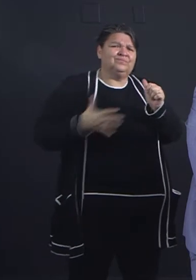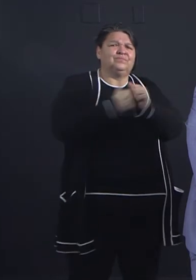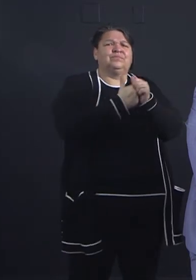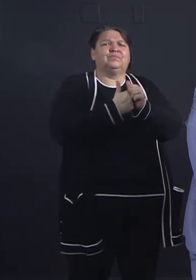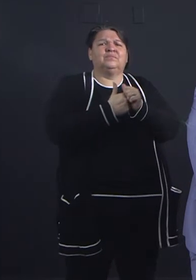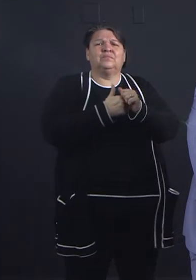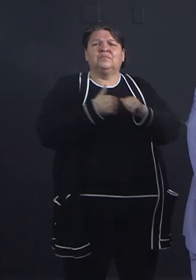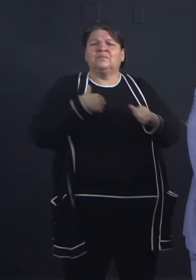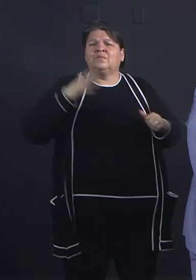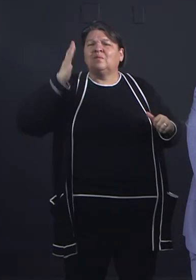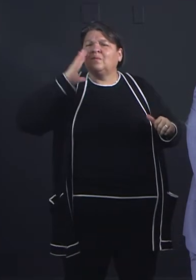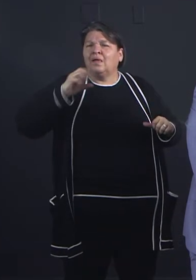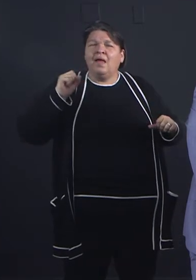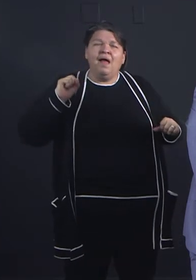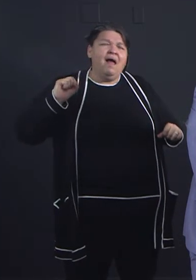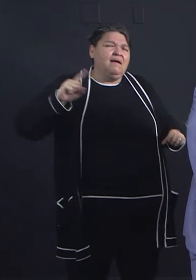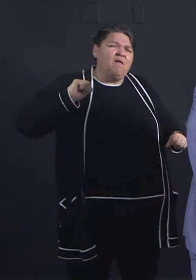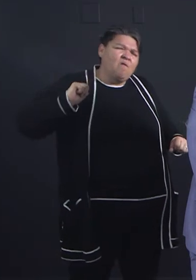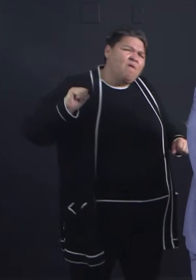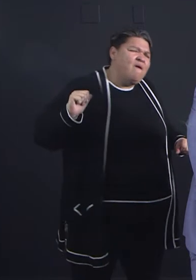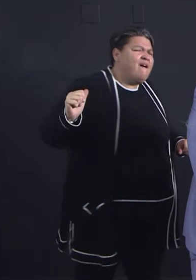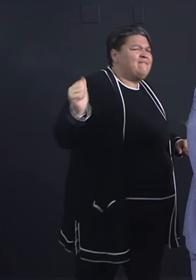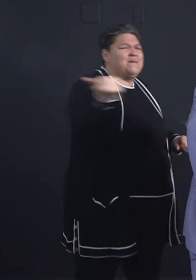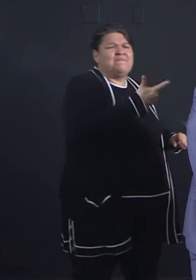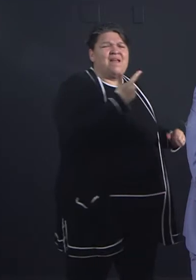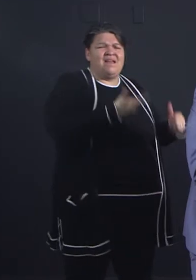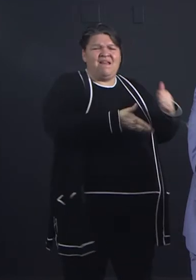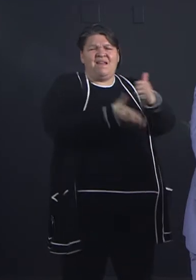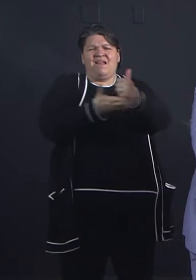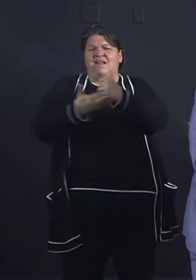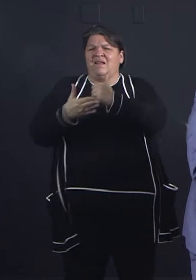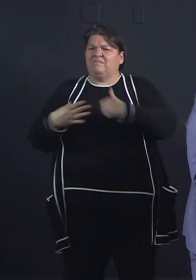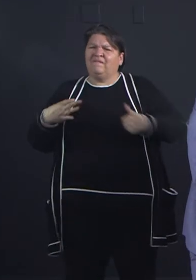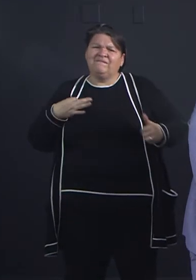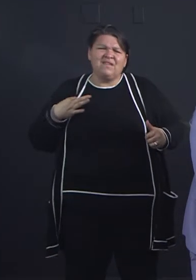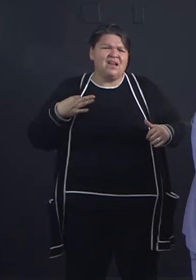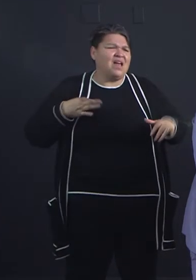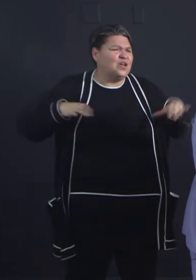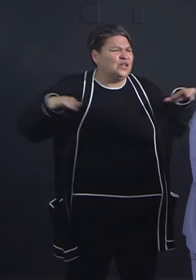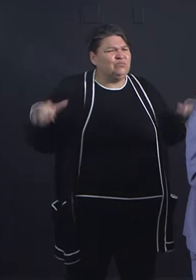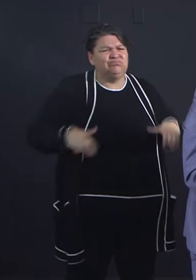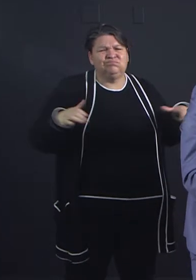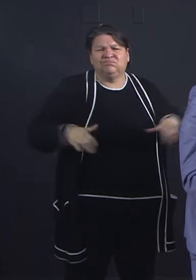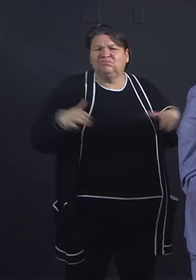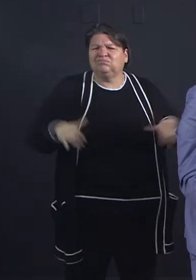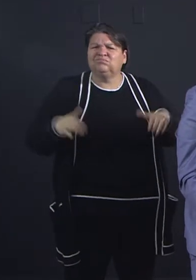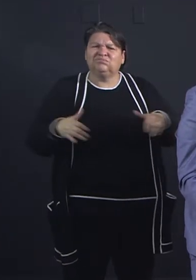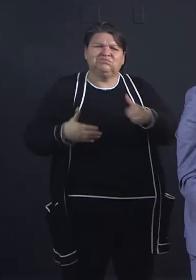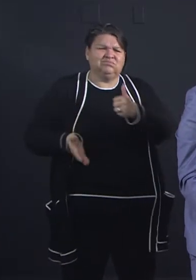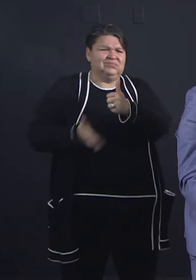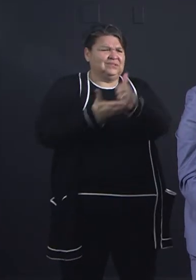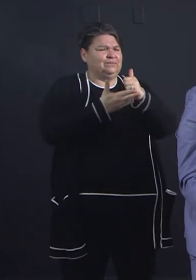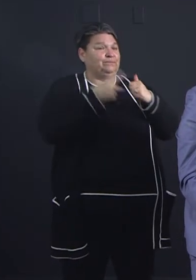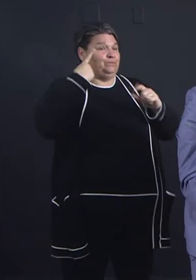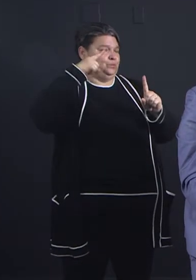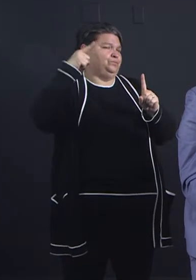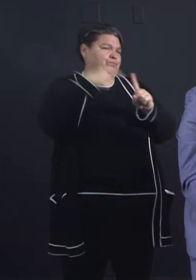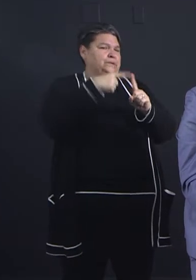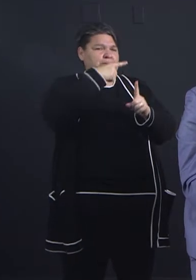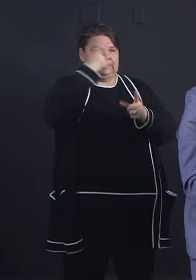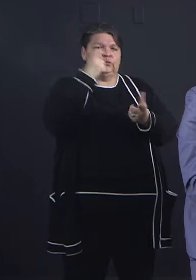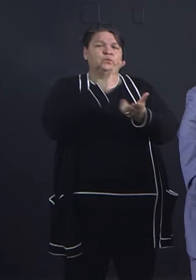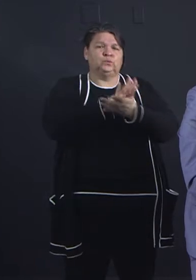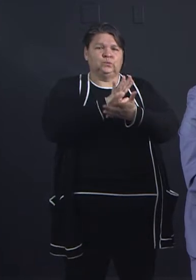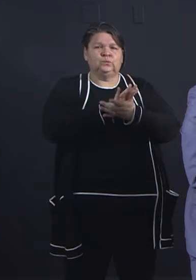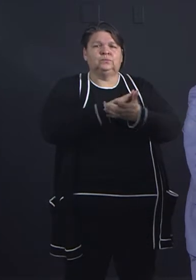volunteers and support in our summer program moving to the 2021 school year. I just got to say,'all have done a great job,